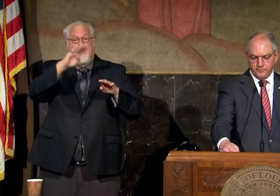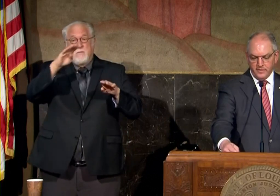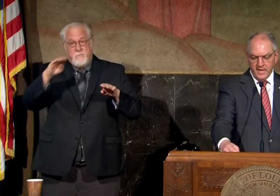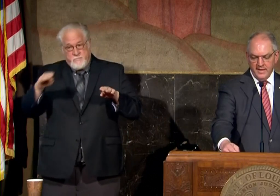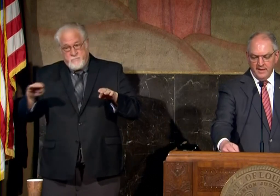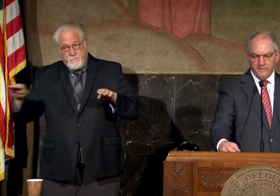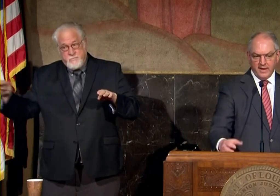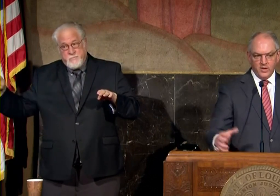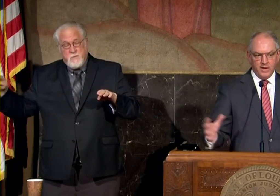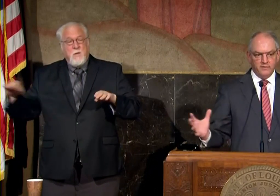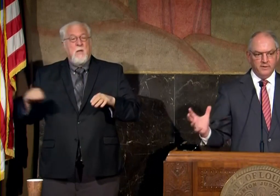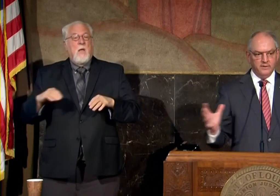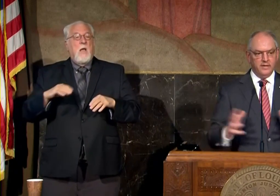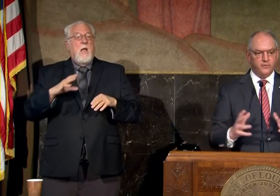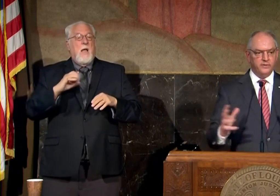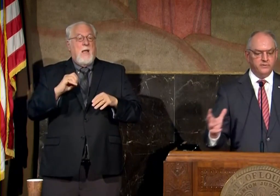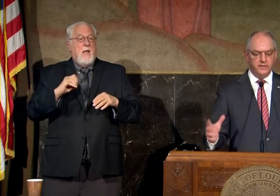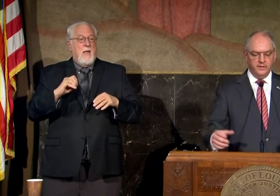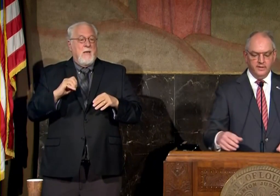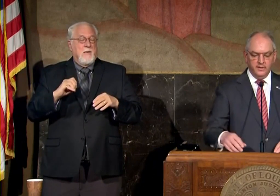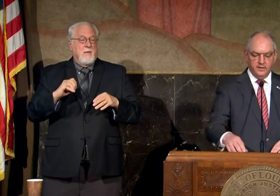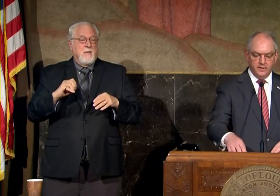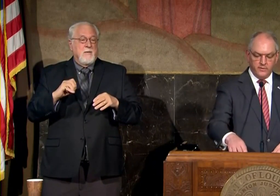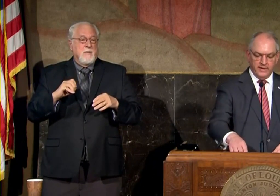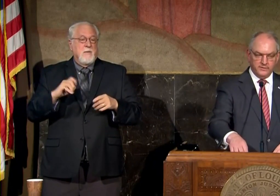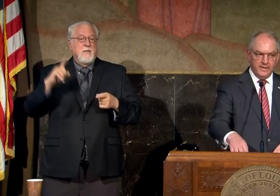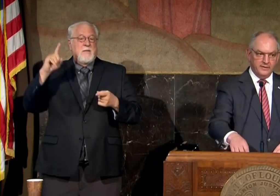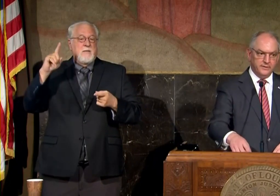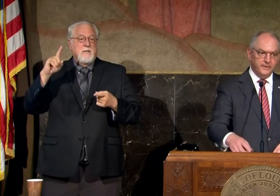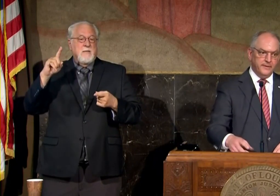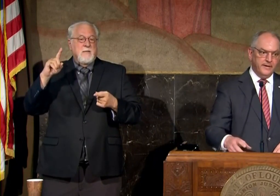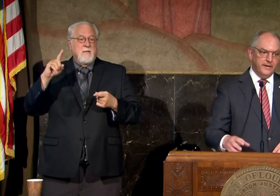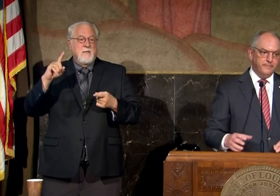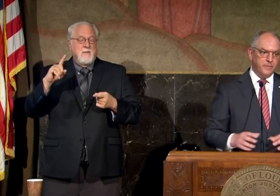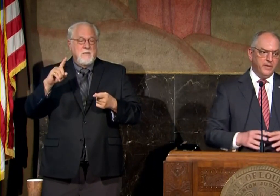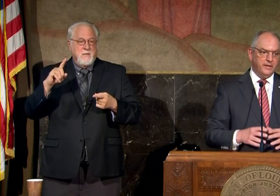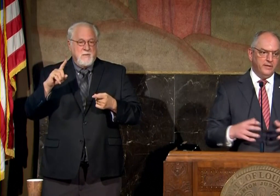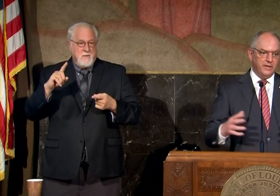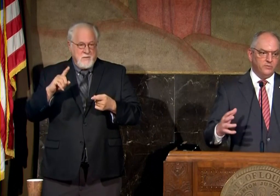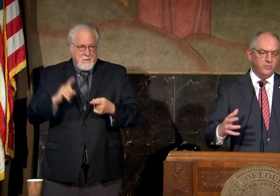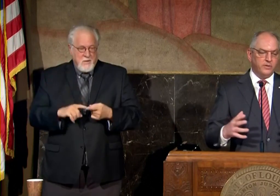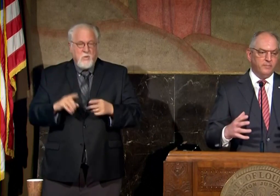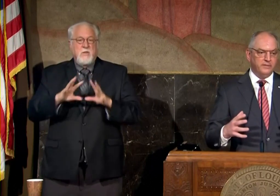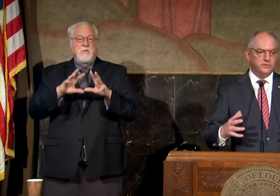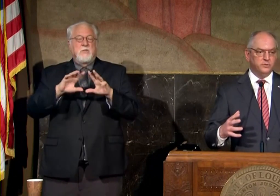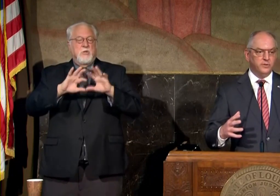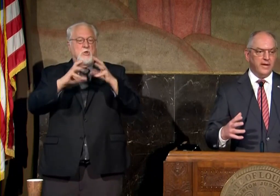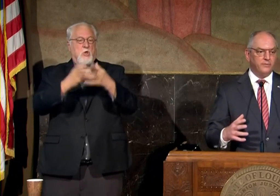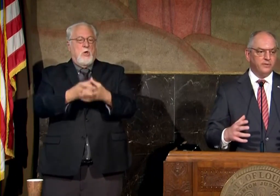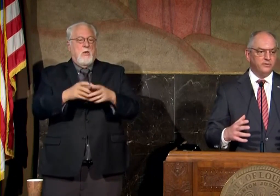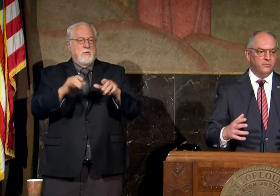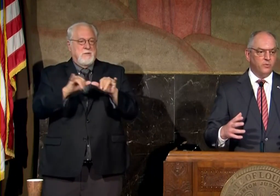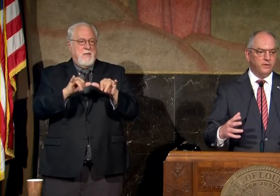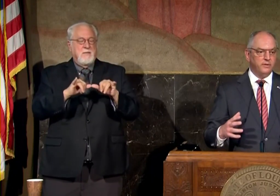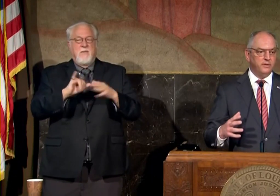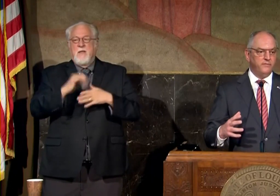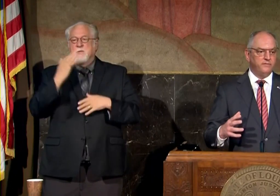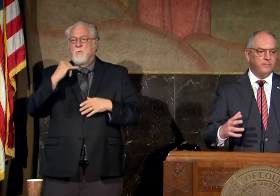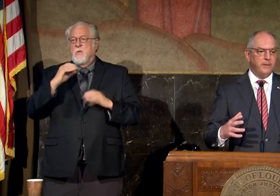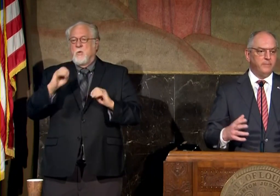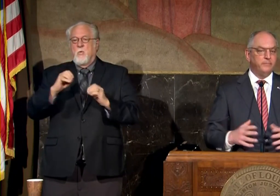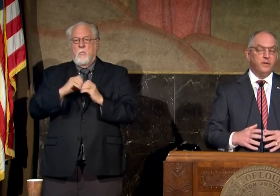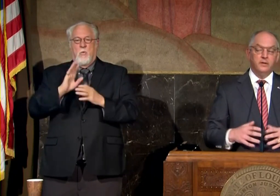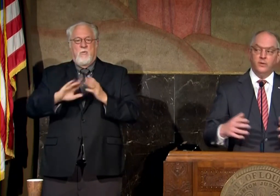and then finally you have to decrease the the crowd size um and and that's why we're talking about social gatherings no more than